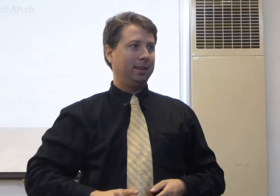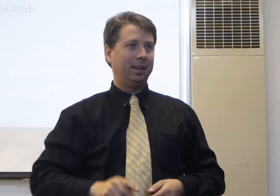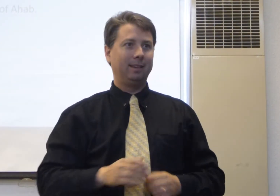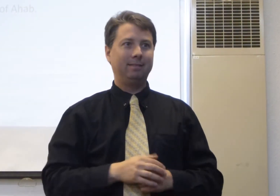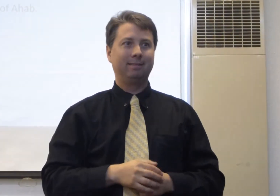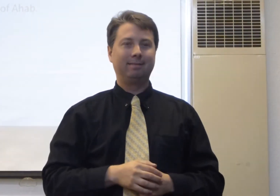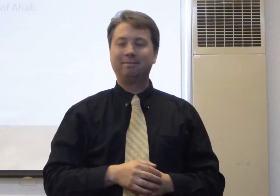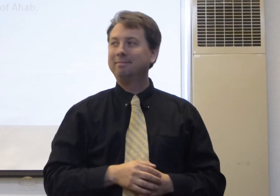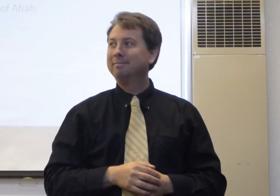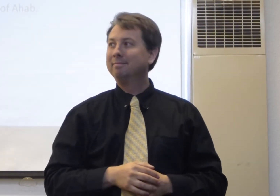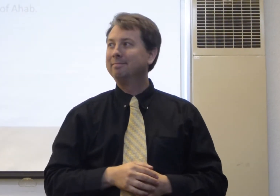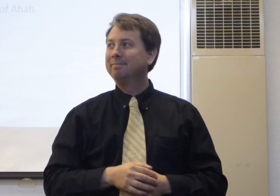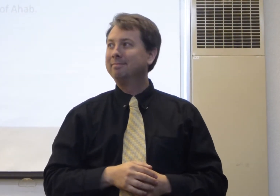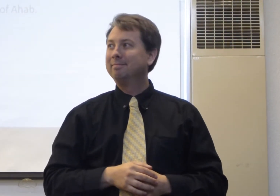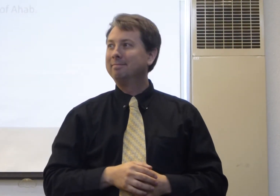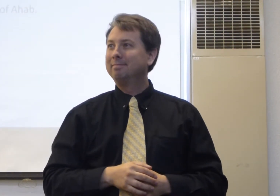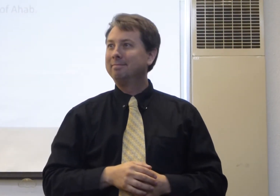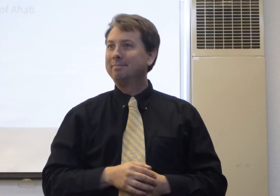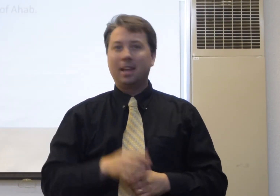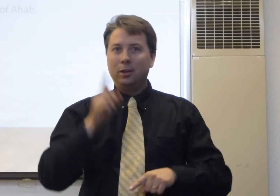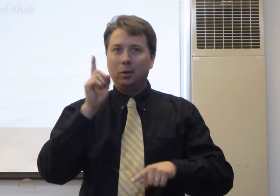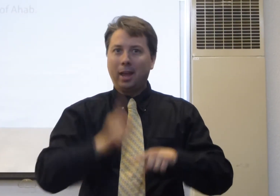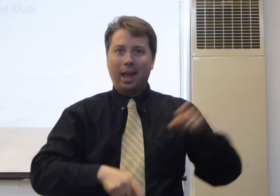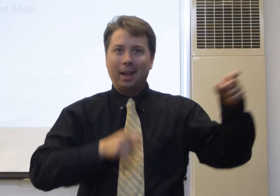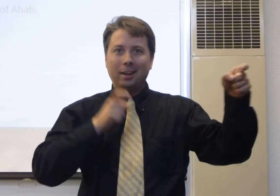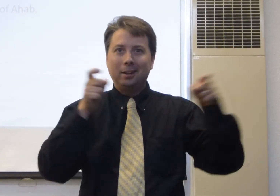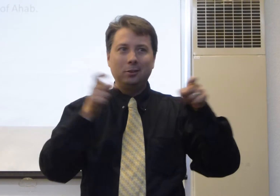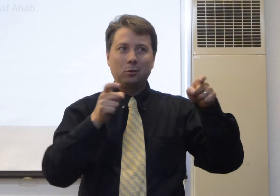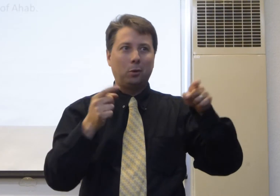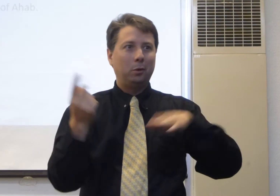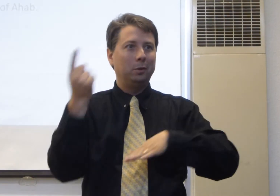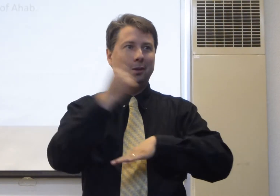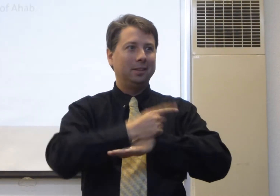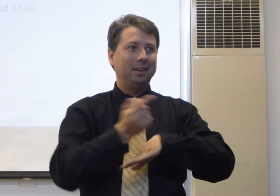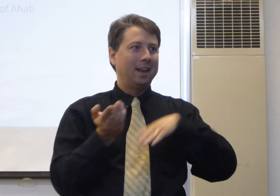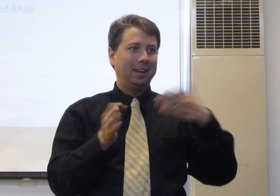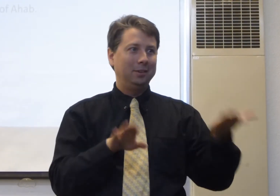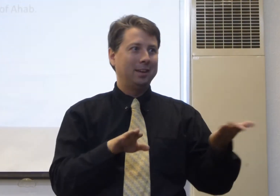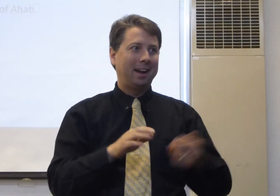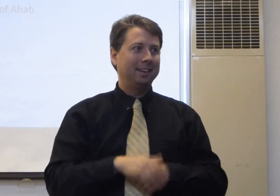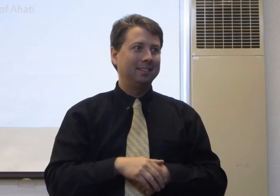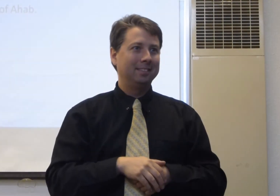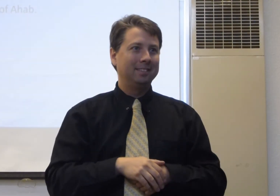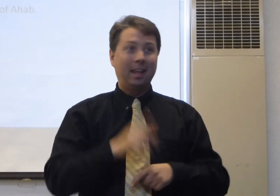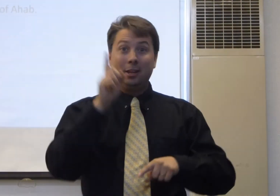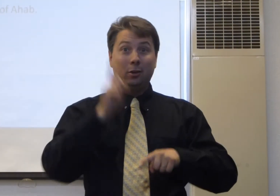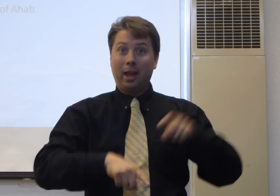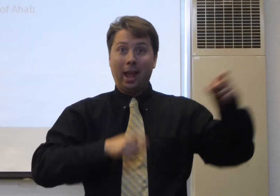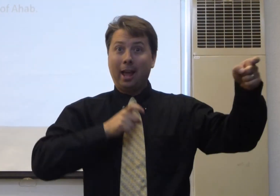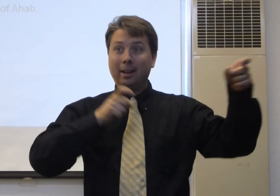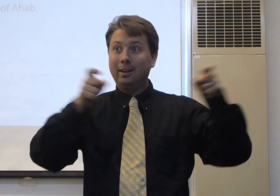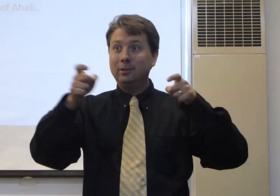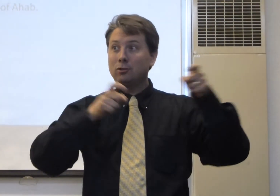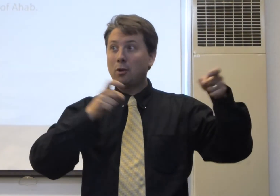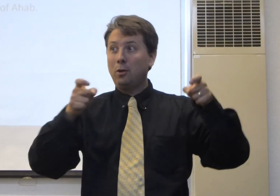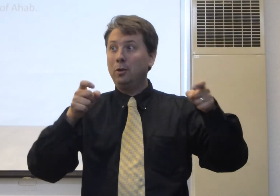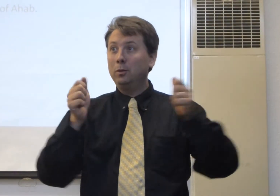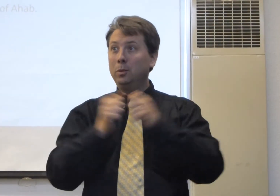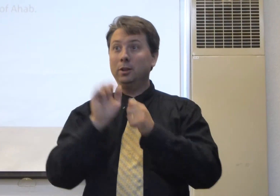can't control. You can't control with